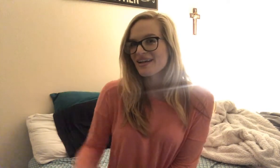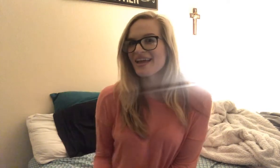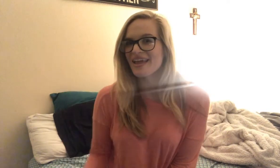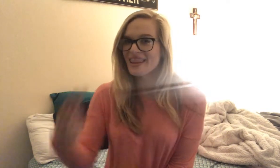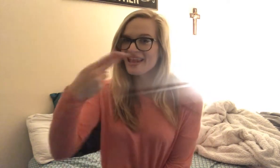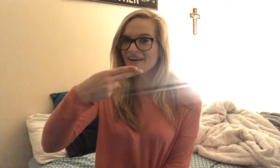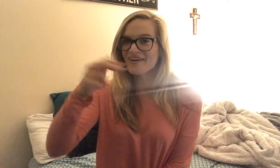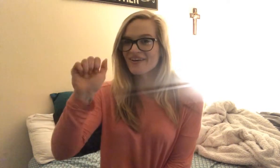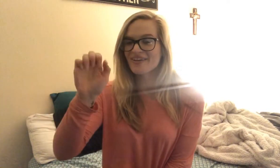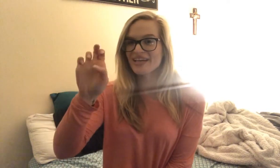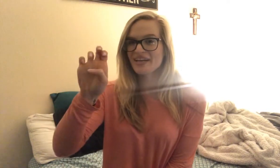And then her Lynn.